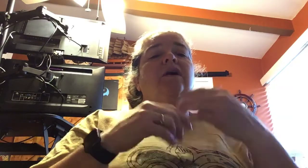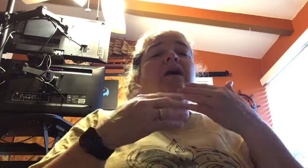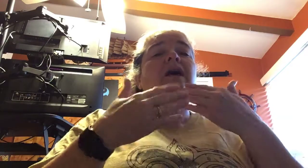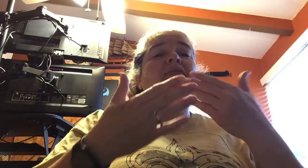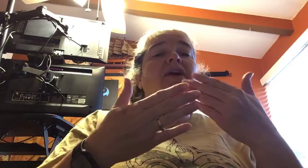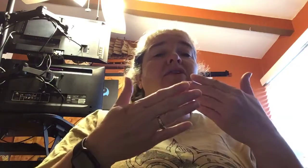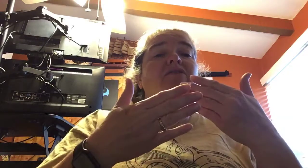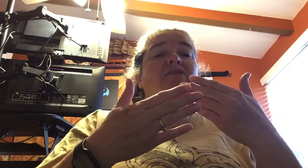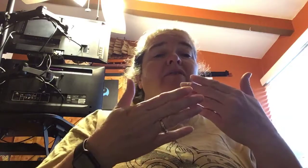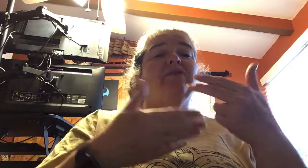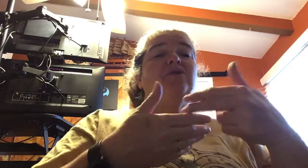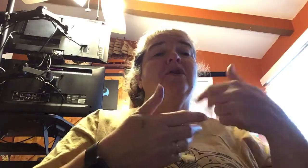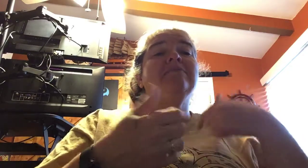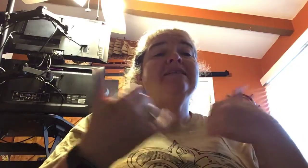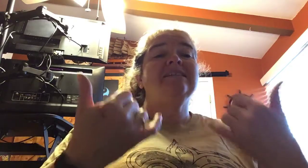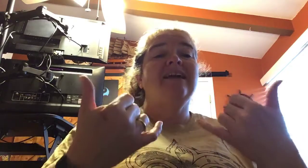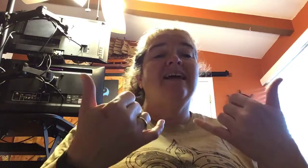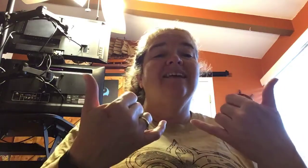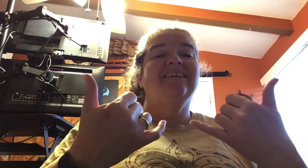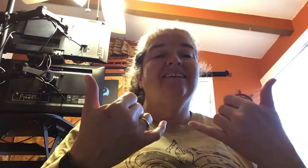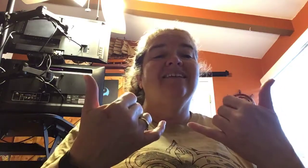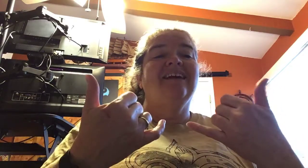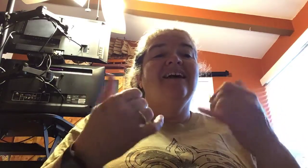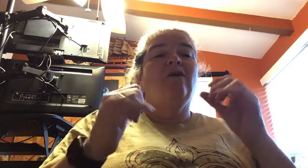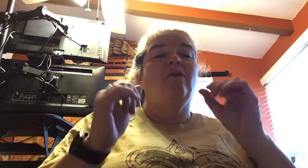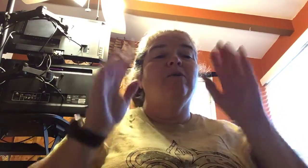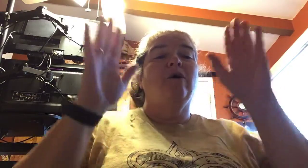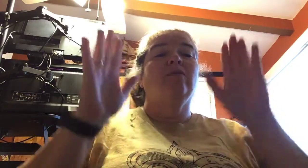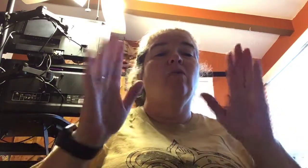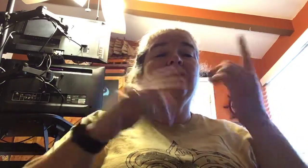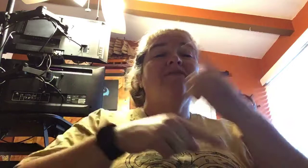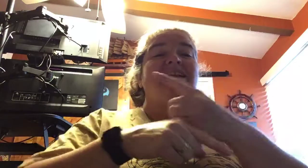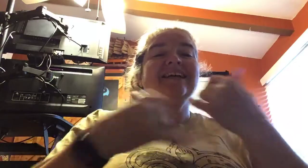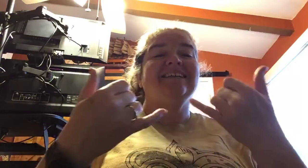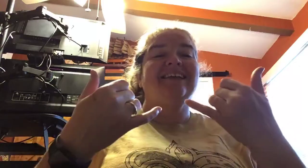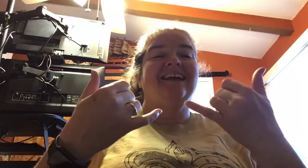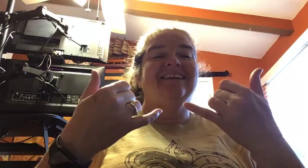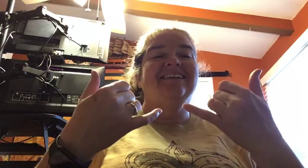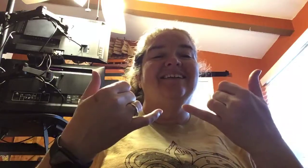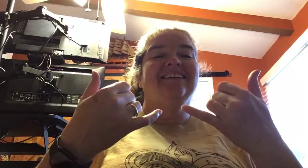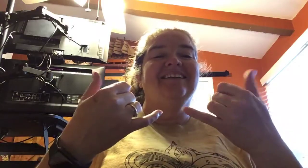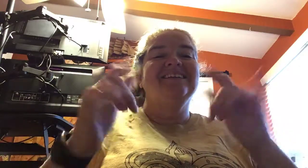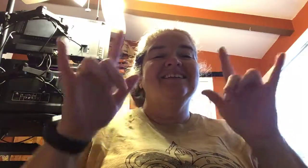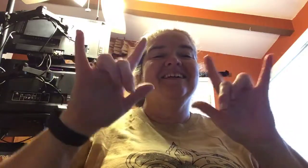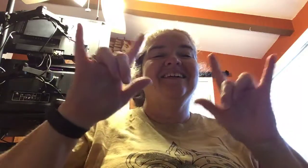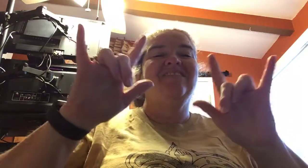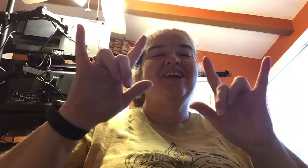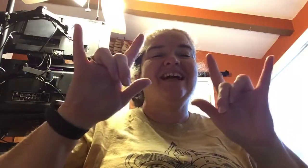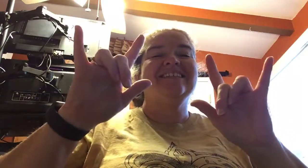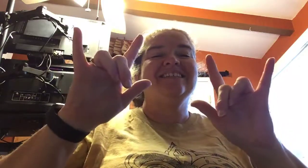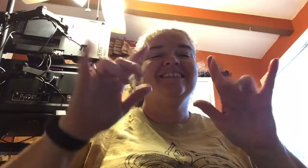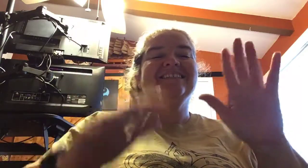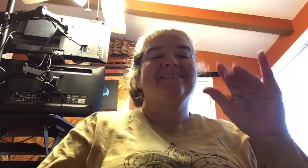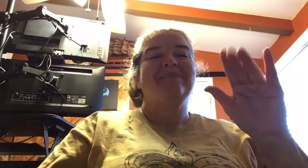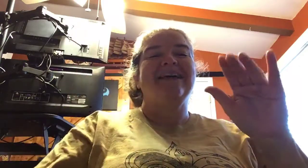Well, thank you for joining me today. Hope you have a wonderful day today. Love you guys. Bye.